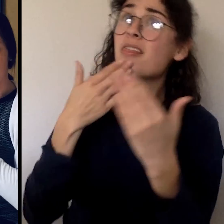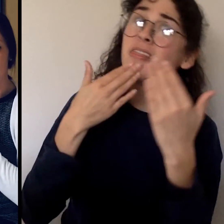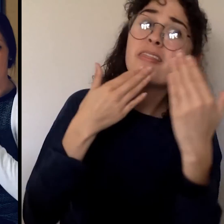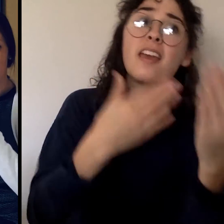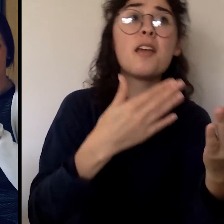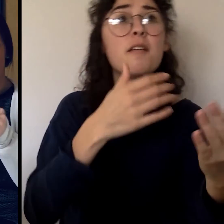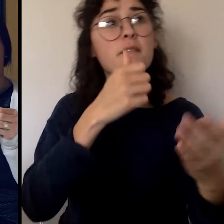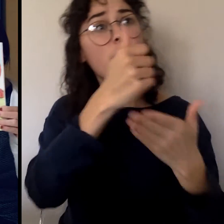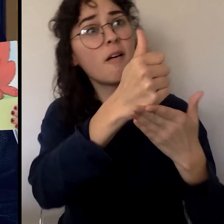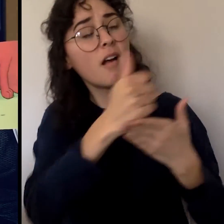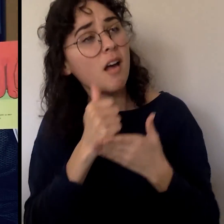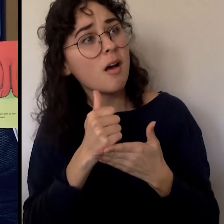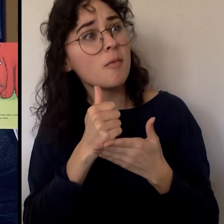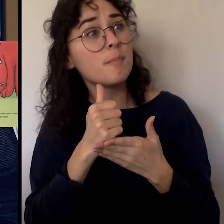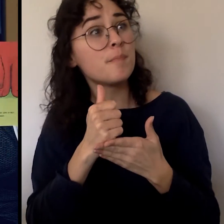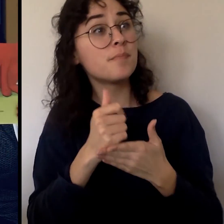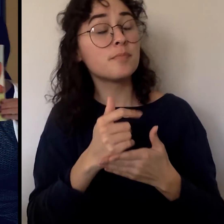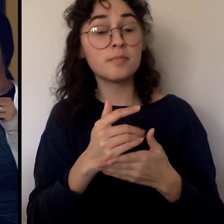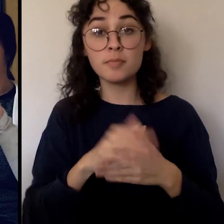for our good deeds.